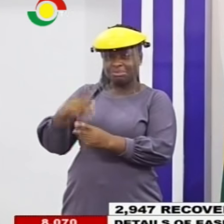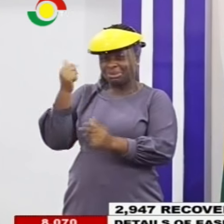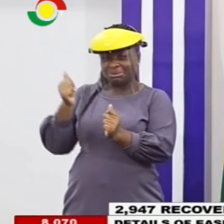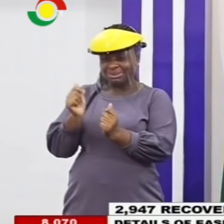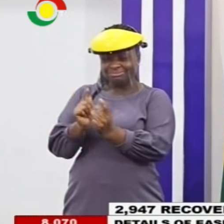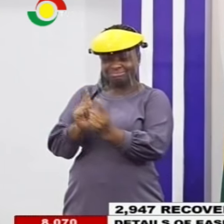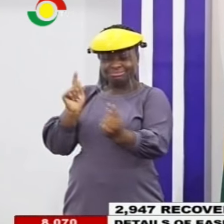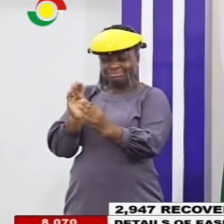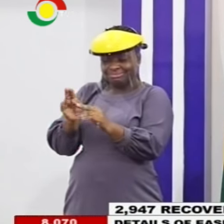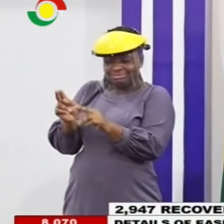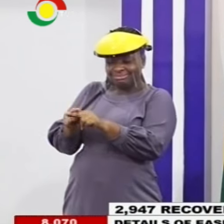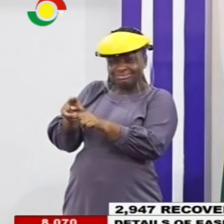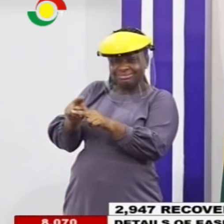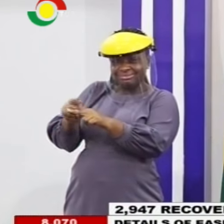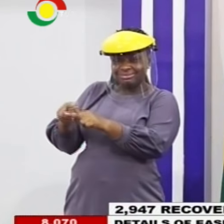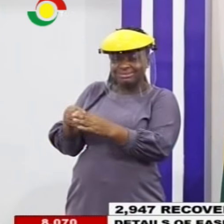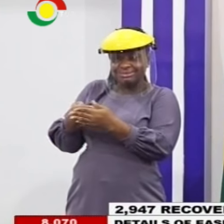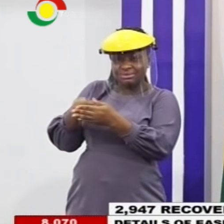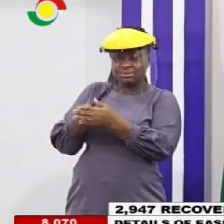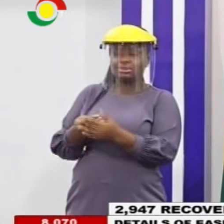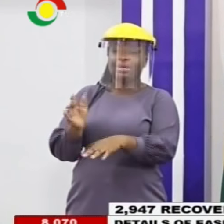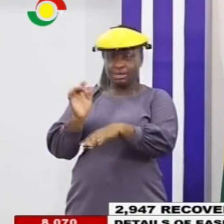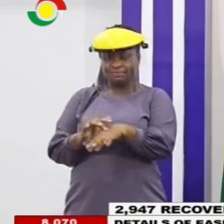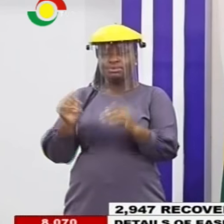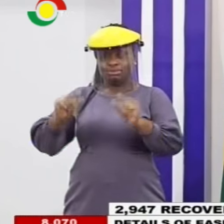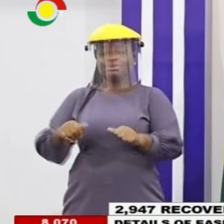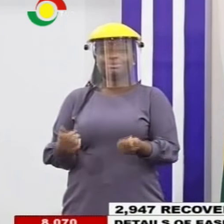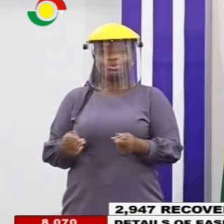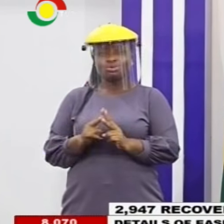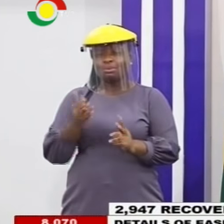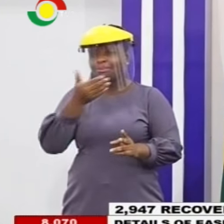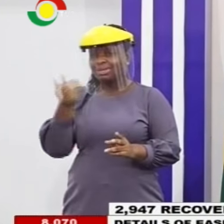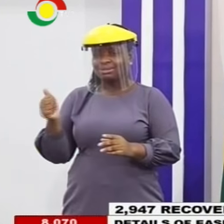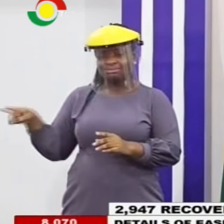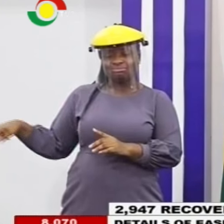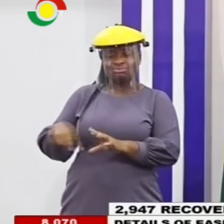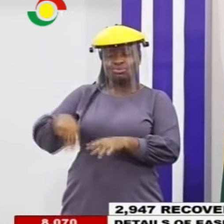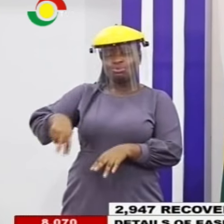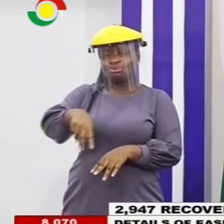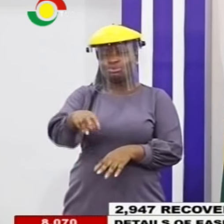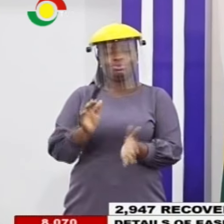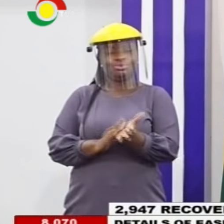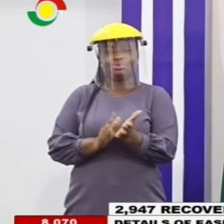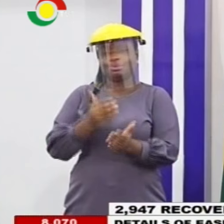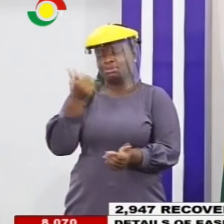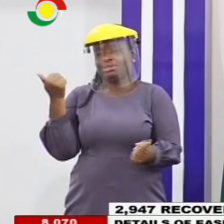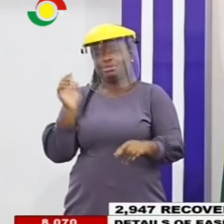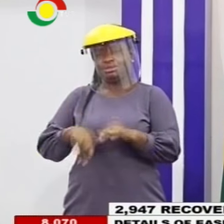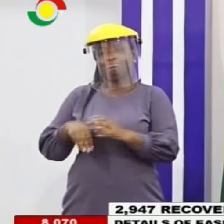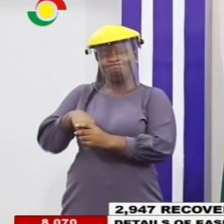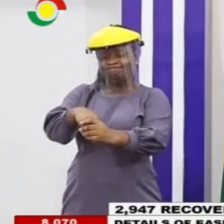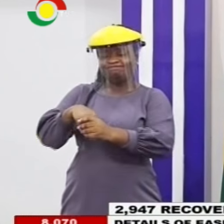and things like that. But we would ensure that the necessary things are done to prevent the spread of the virus